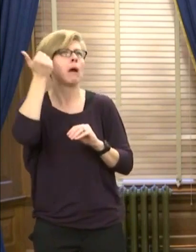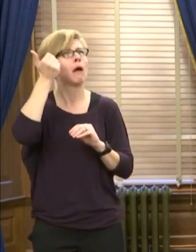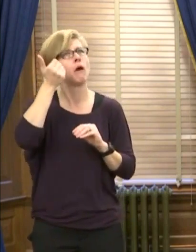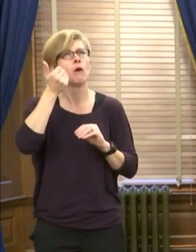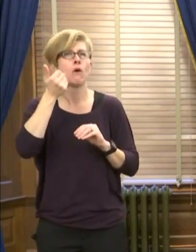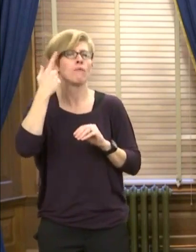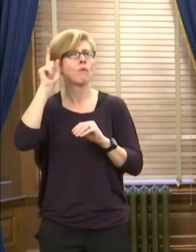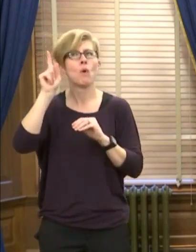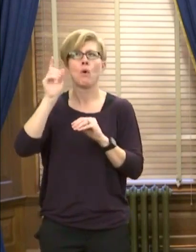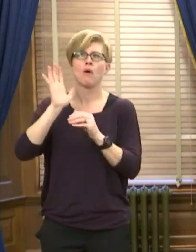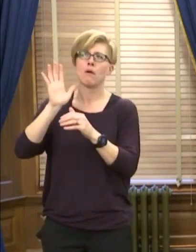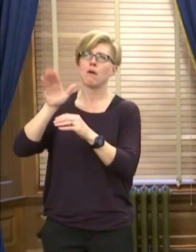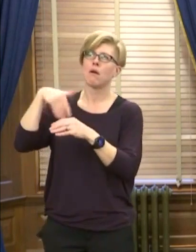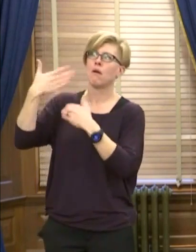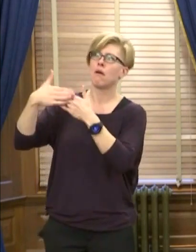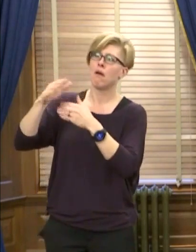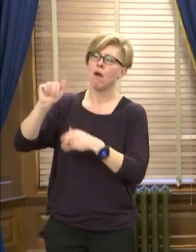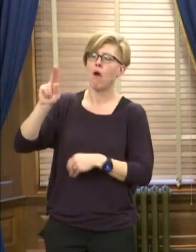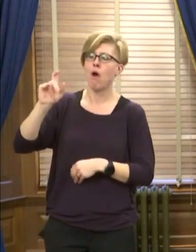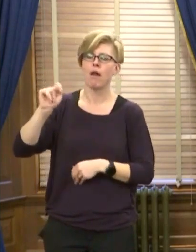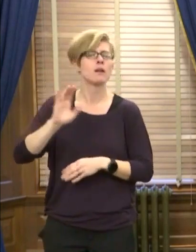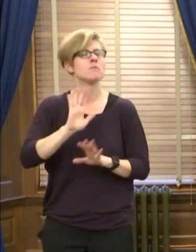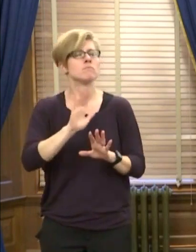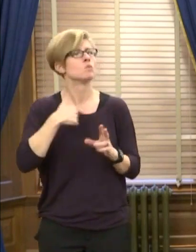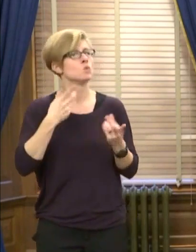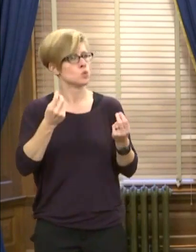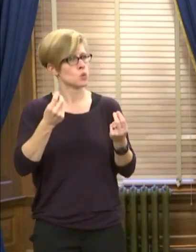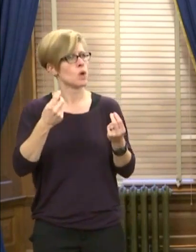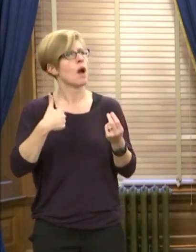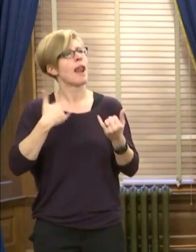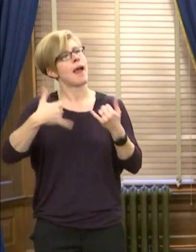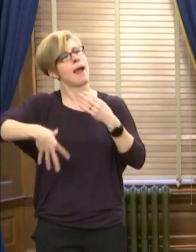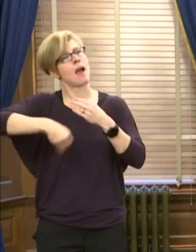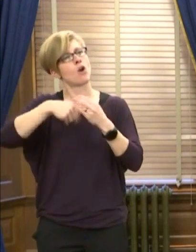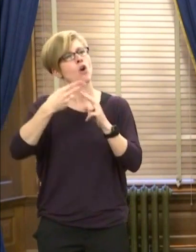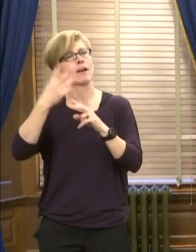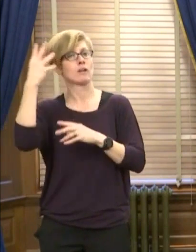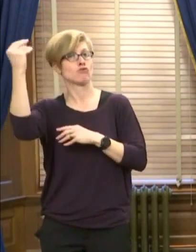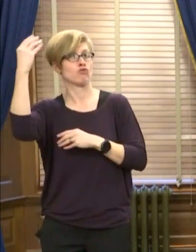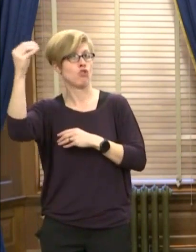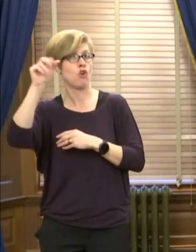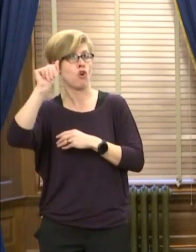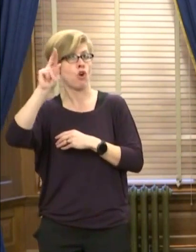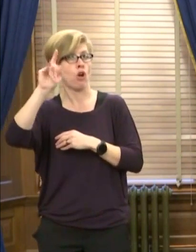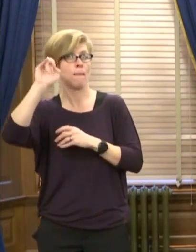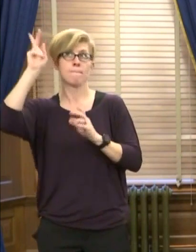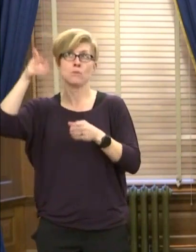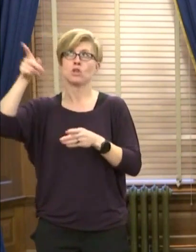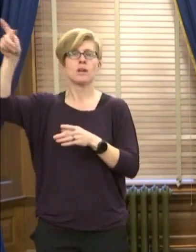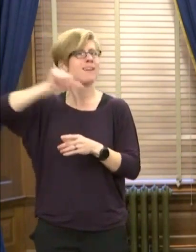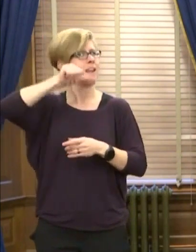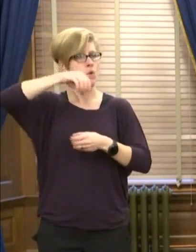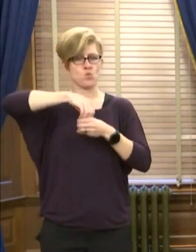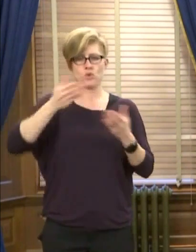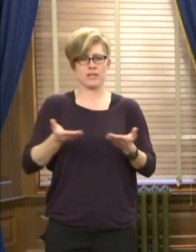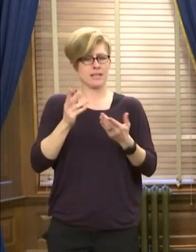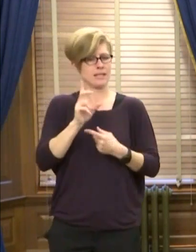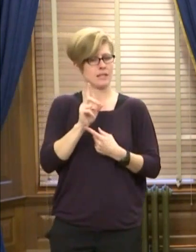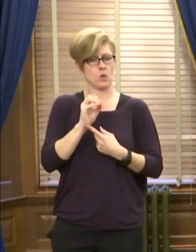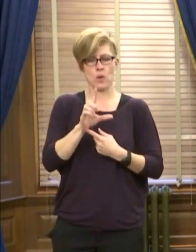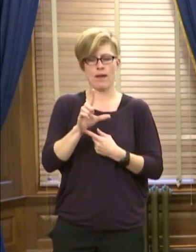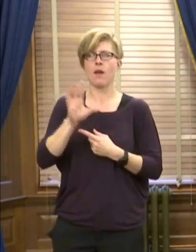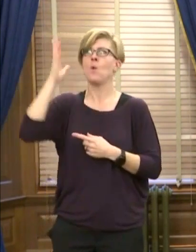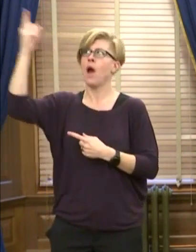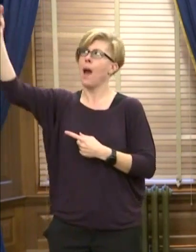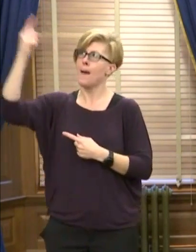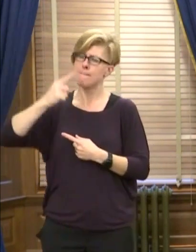So what I've done is order an external audit so that somebody outside the Department of Labor will take